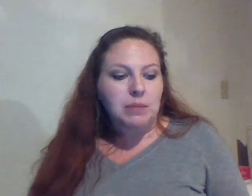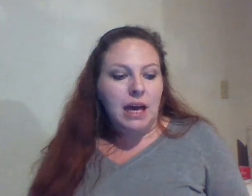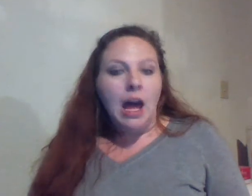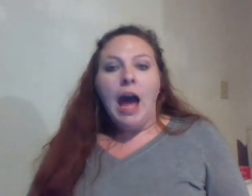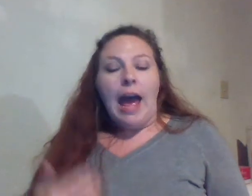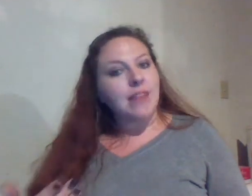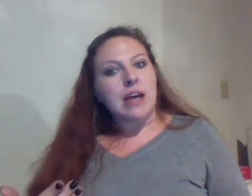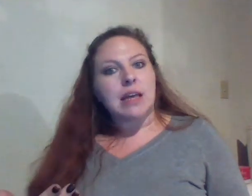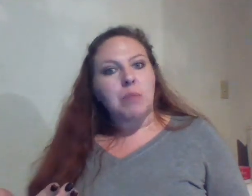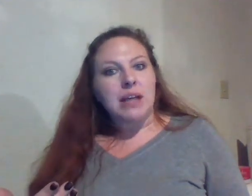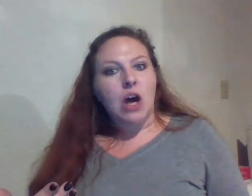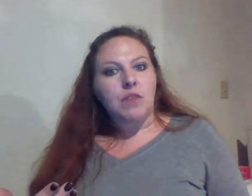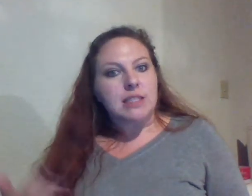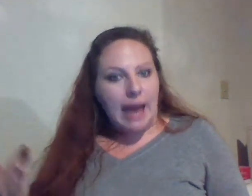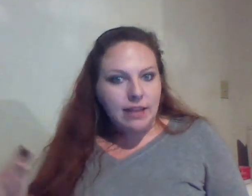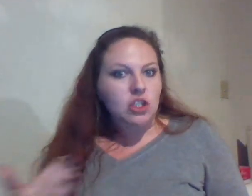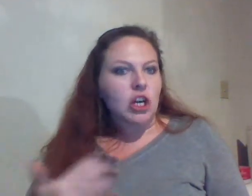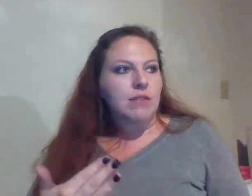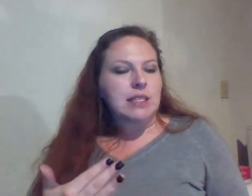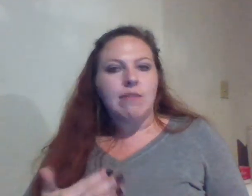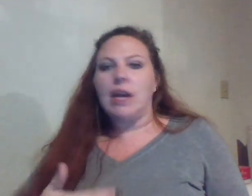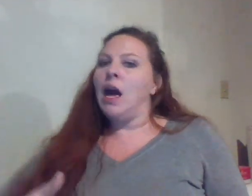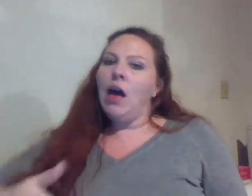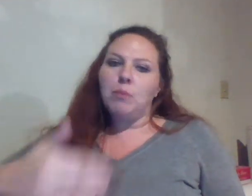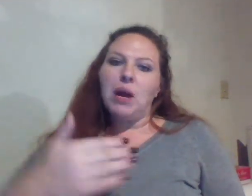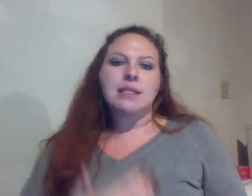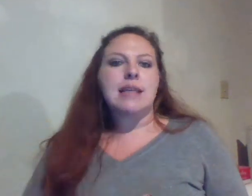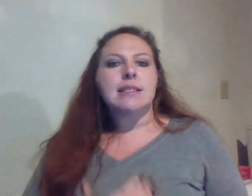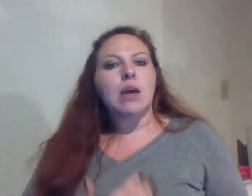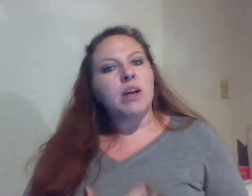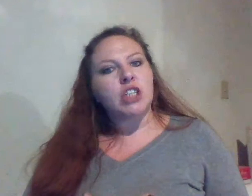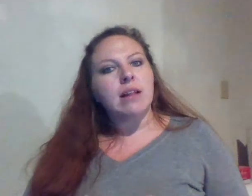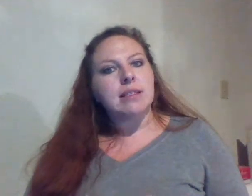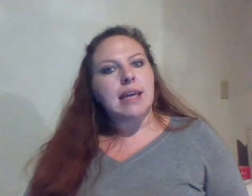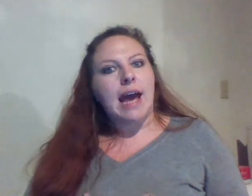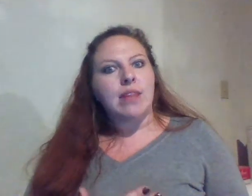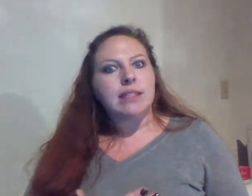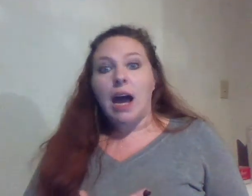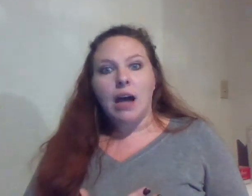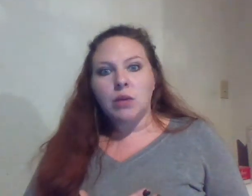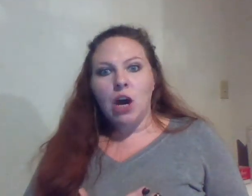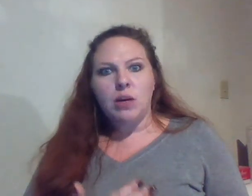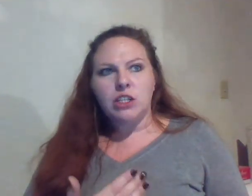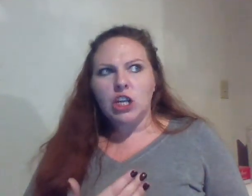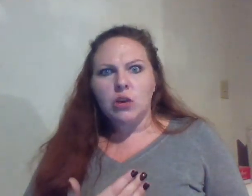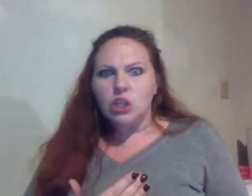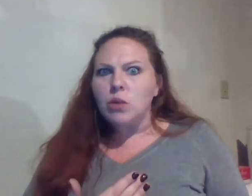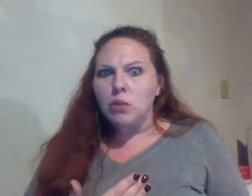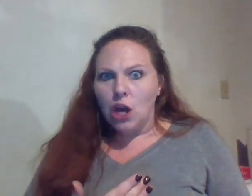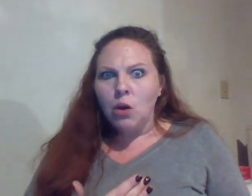at at that same press conference as the sheriff is leaving the press is asking what jail is he at and they say I don't know and she goes you don't know